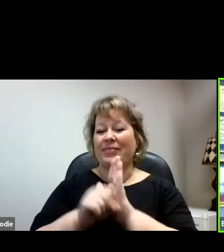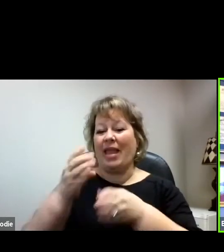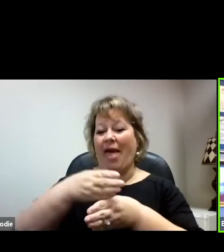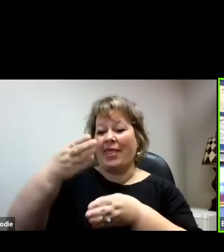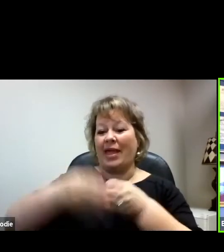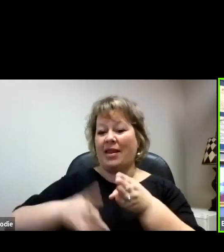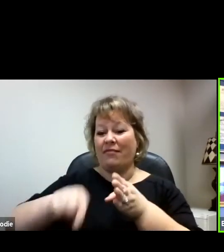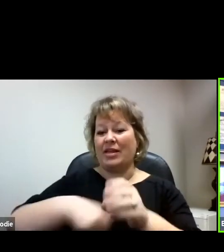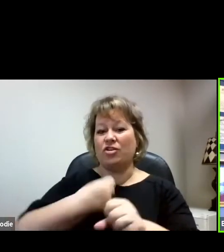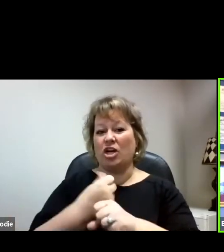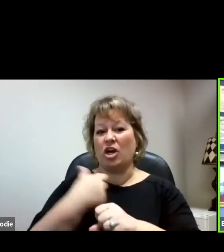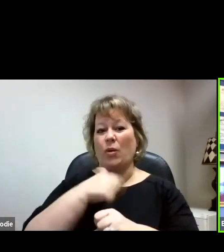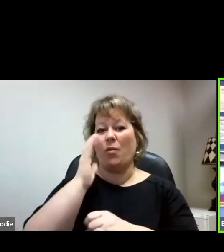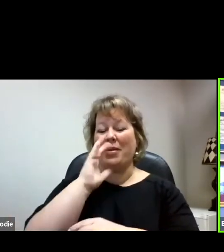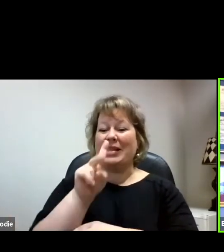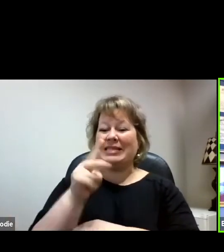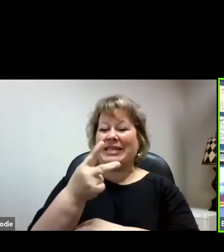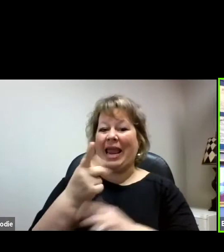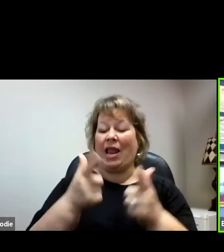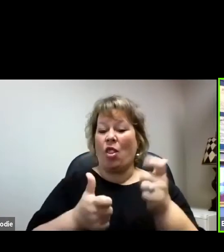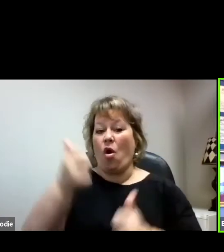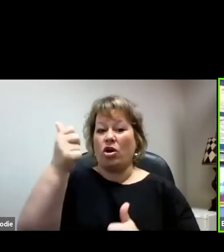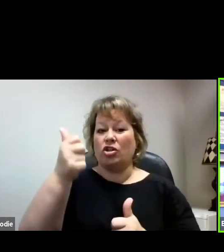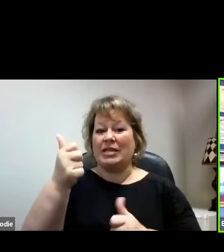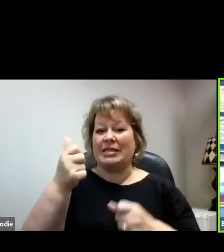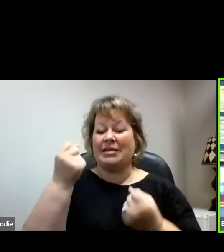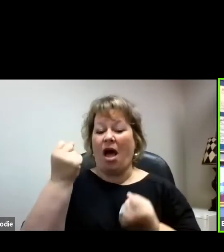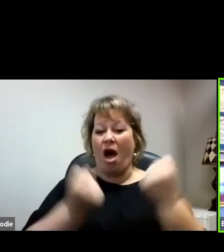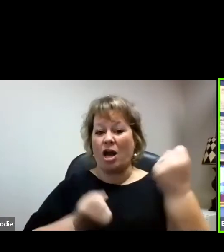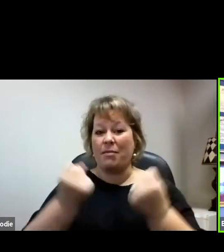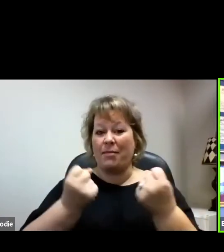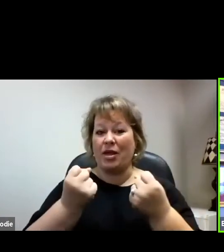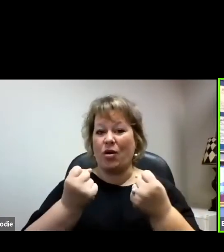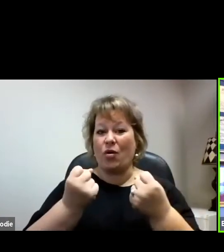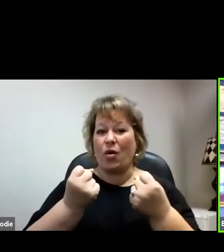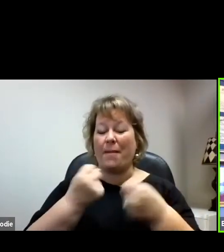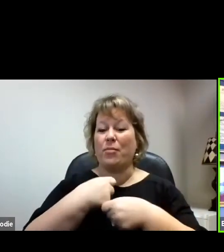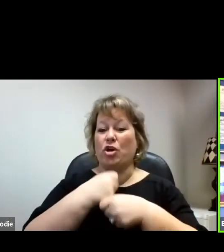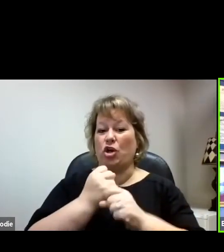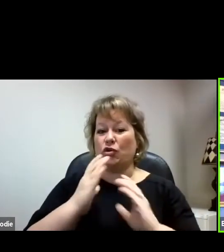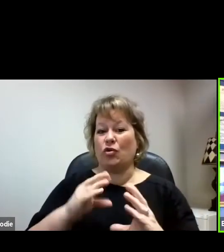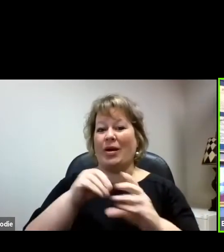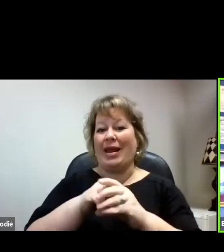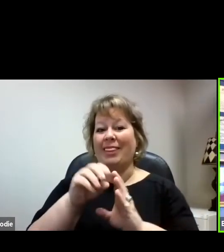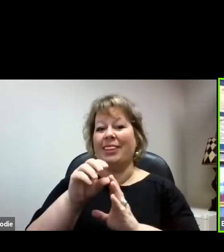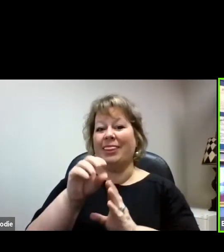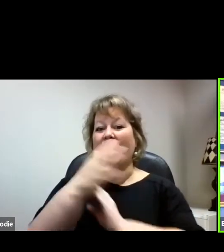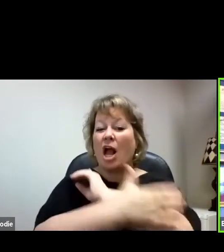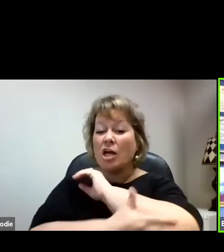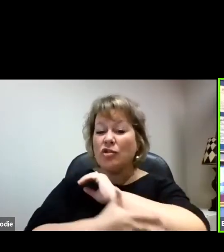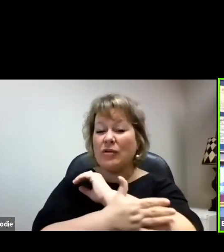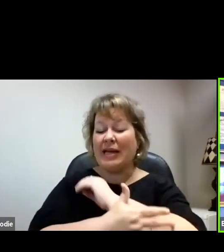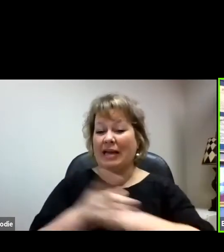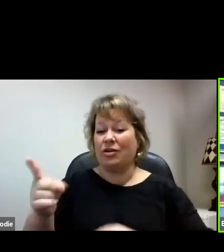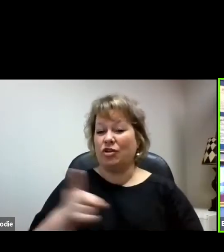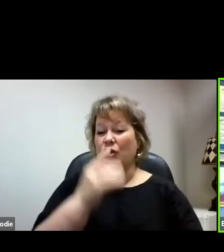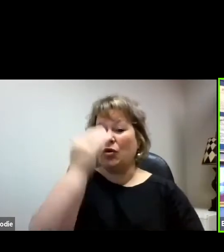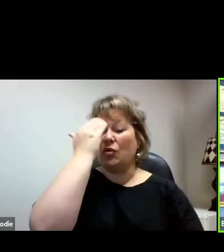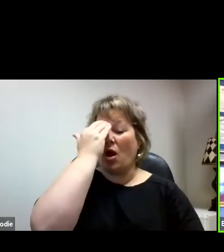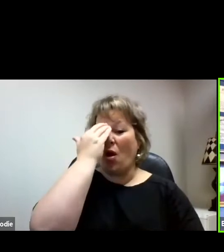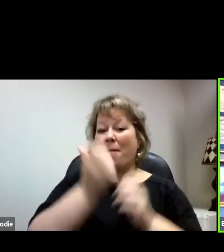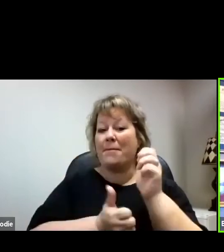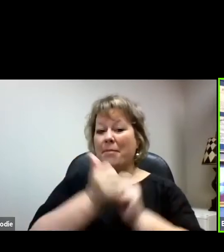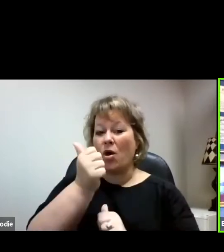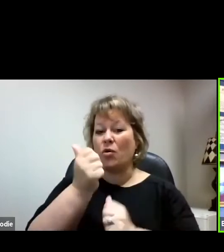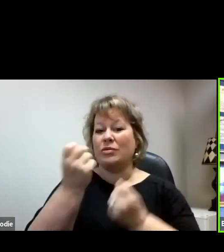be the second largest automotive producer in the country. And I don't know if you know it, but in most cars today, technology